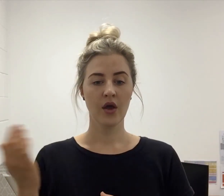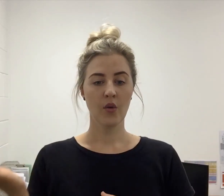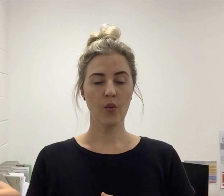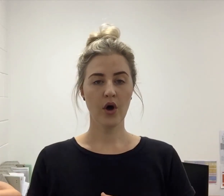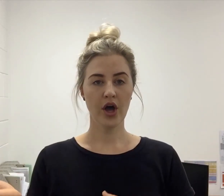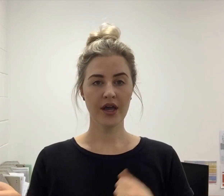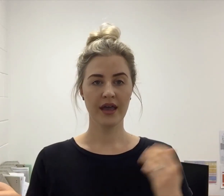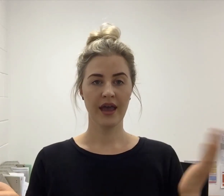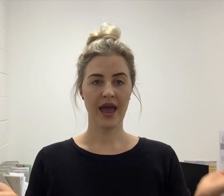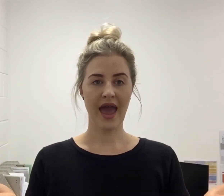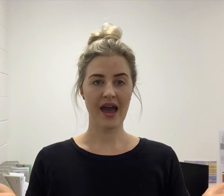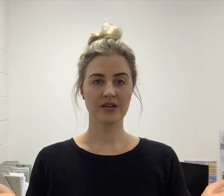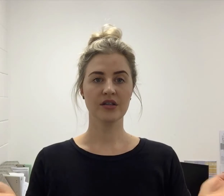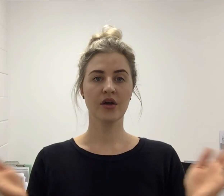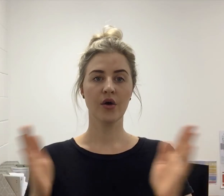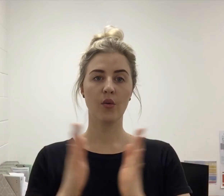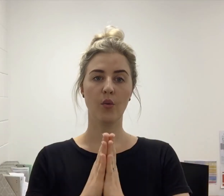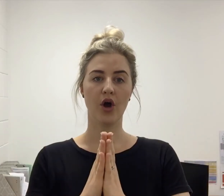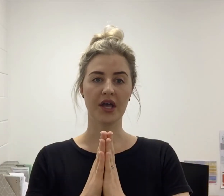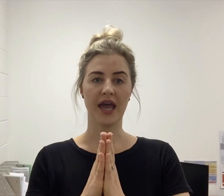Work, out, workout.